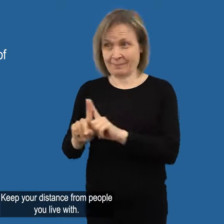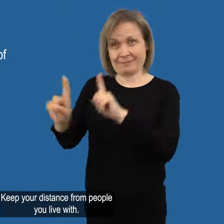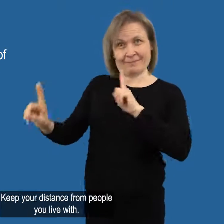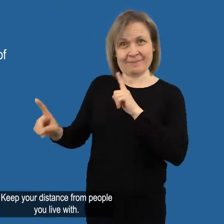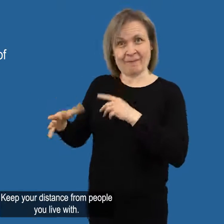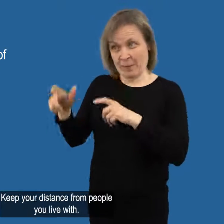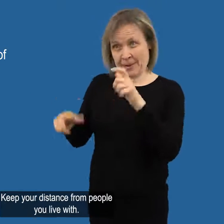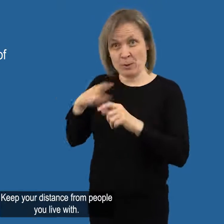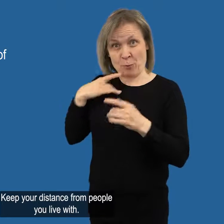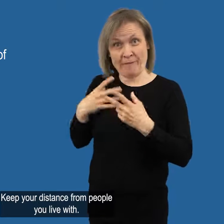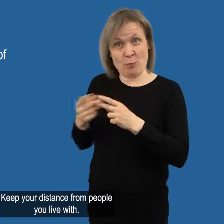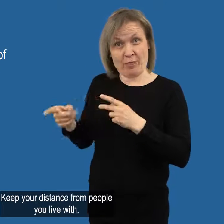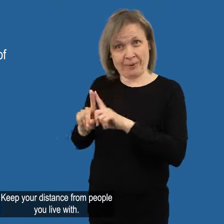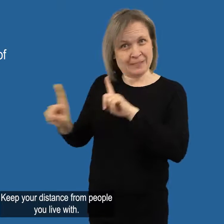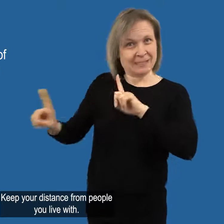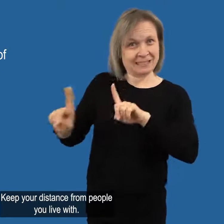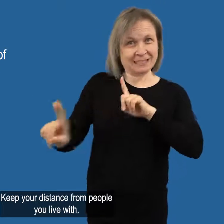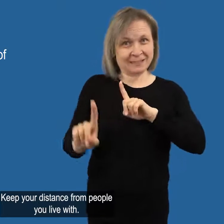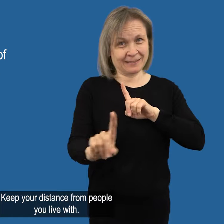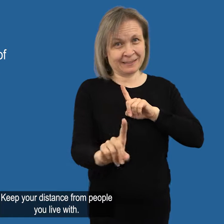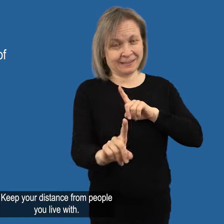Keep your distance from people you live with